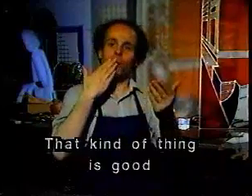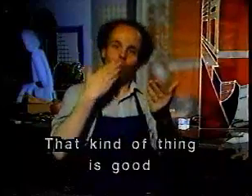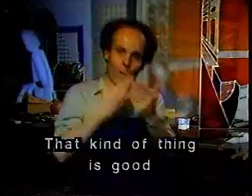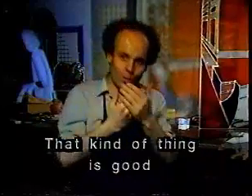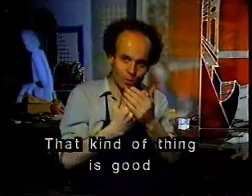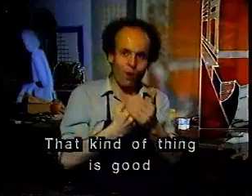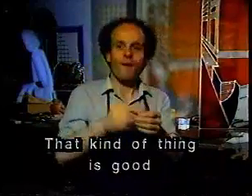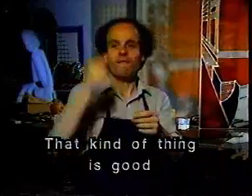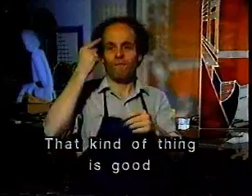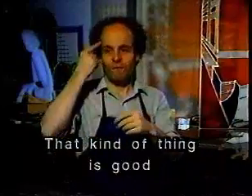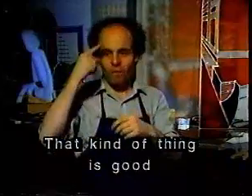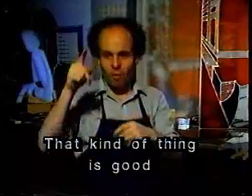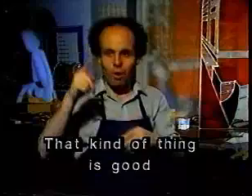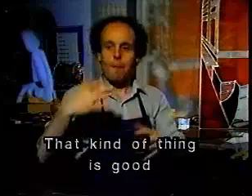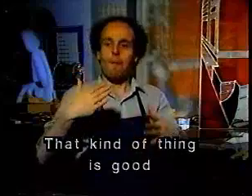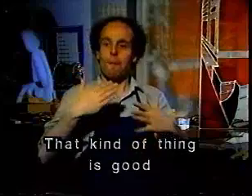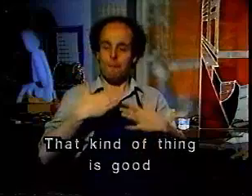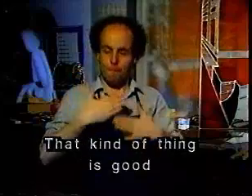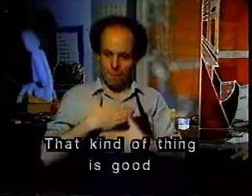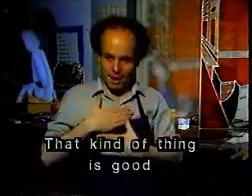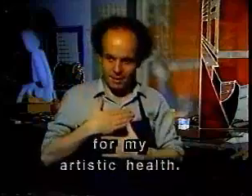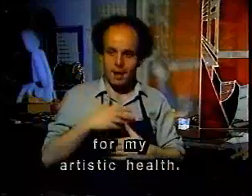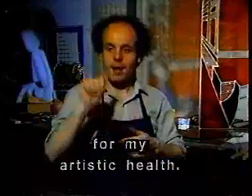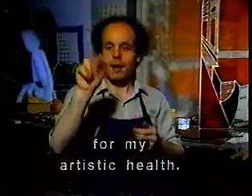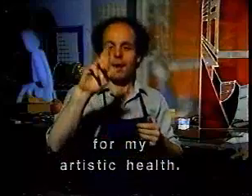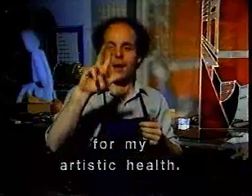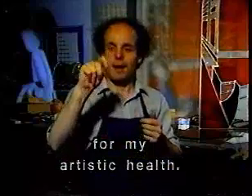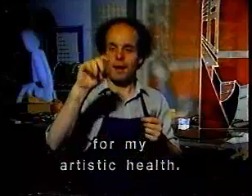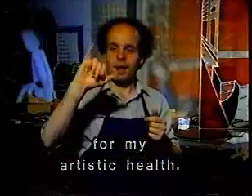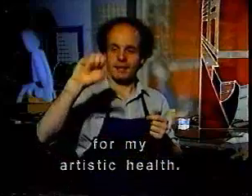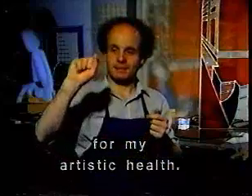kind of thing is good for my artistic health.